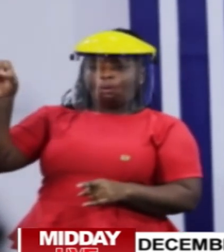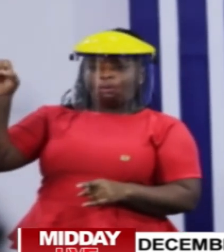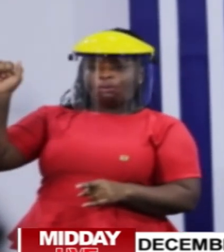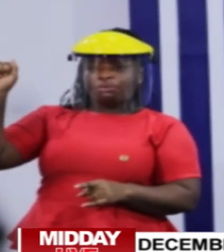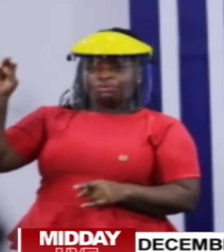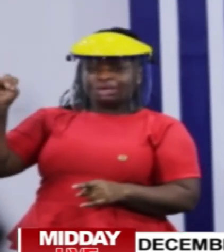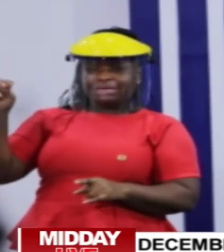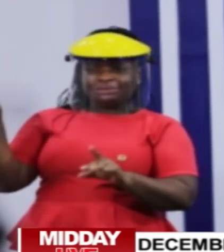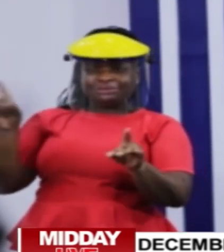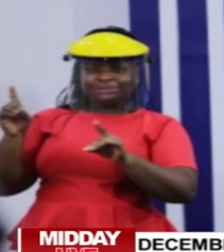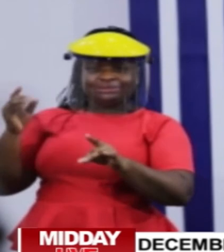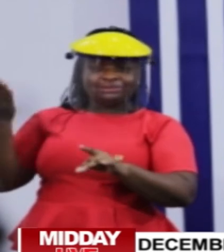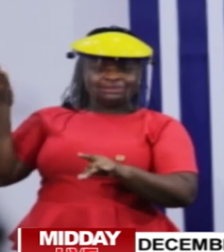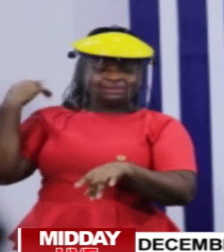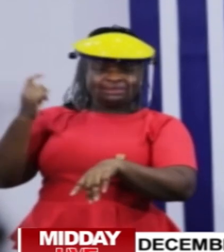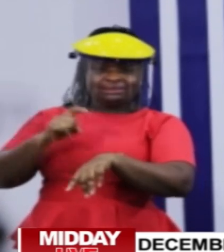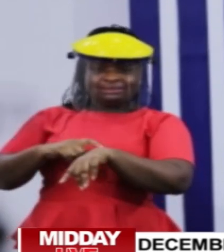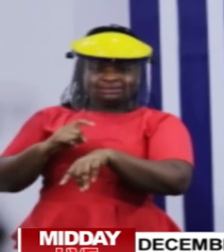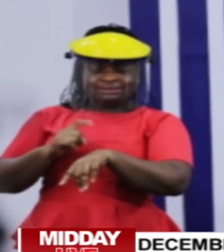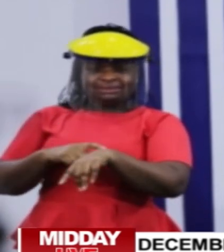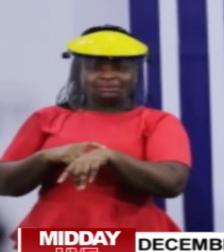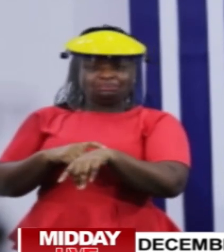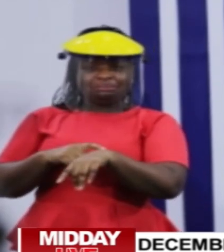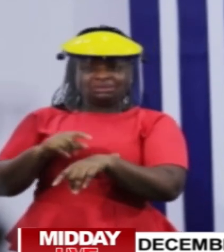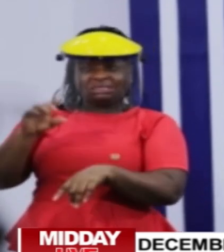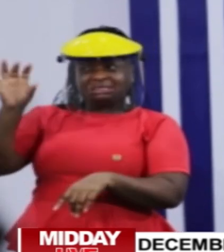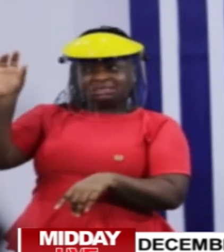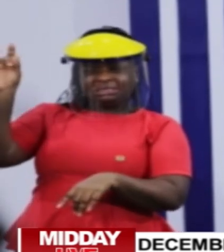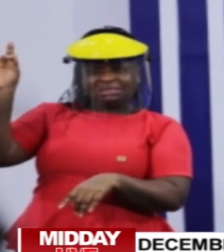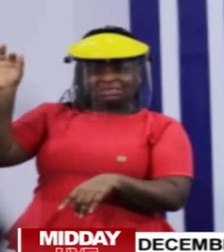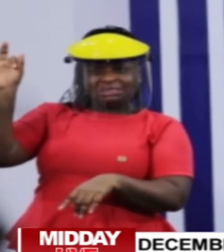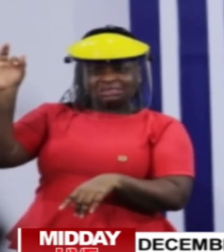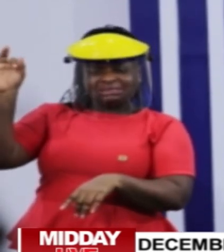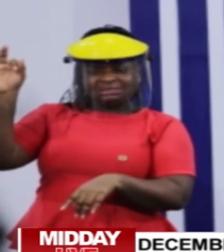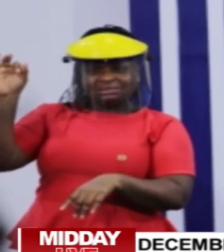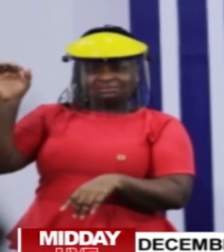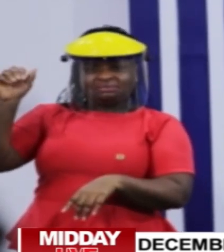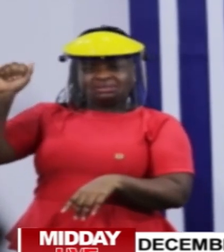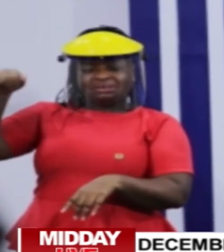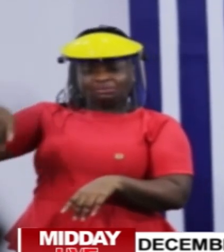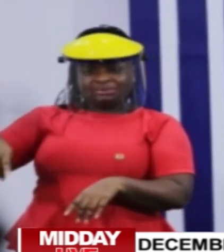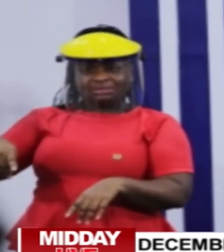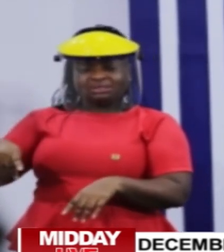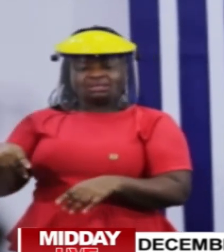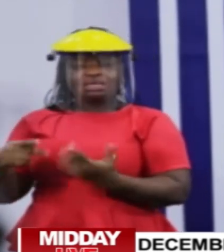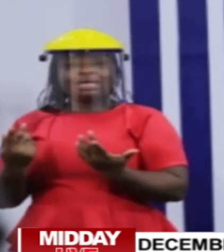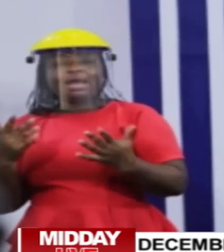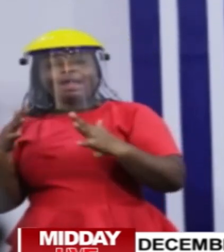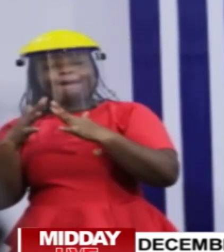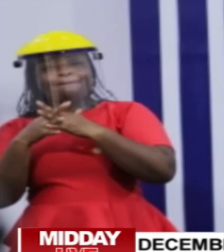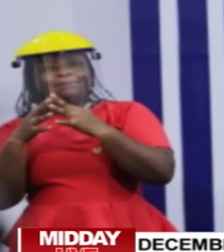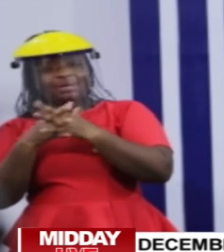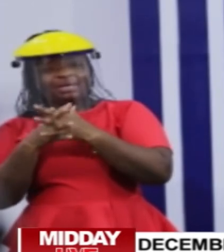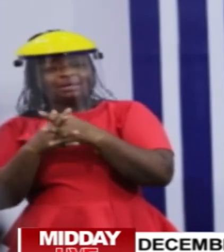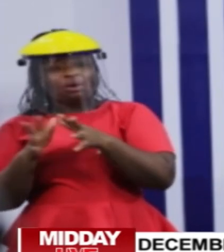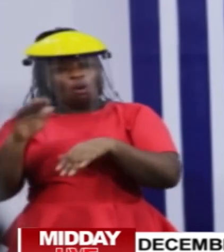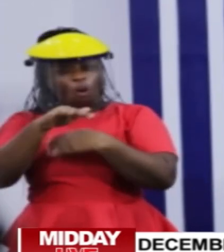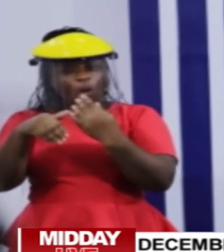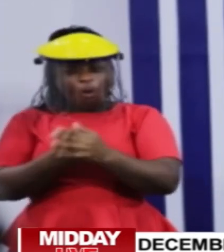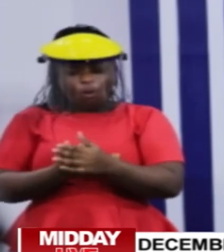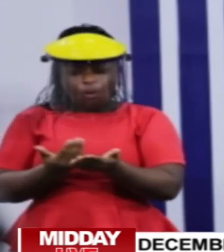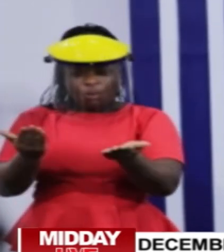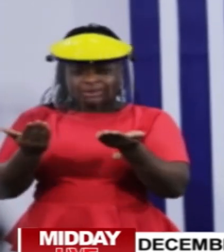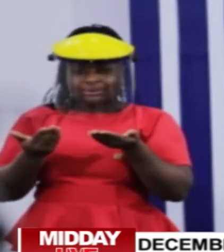on the 29th of March and I think 19th of April, if Ivory Coast and Burundi and America and Serbia are all exploring how to do this,